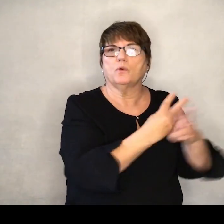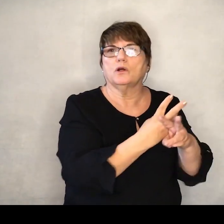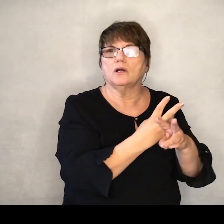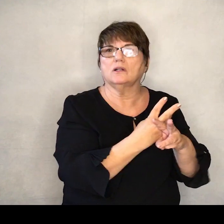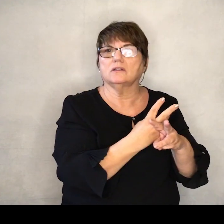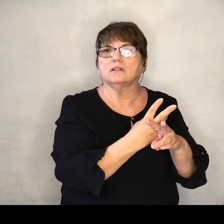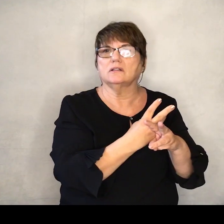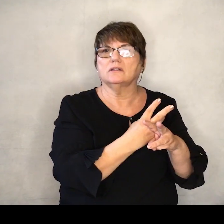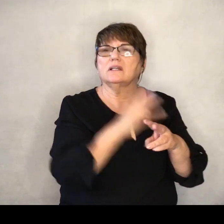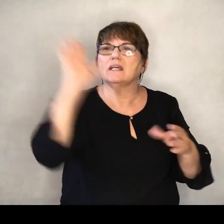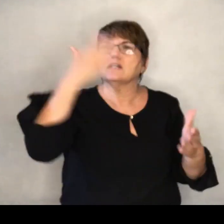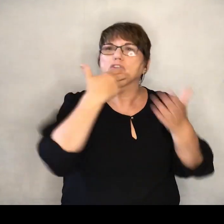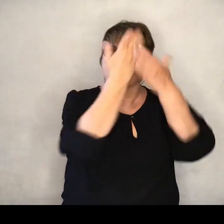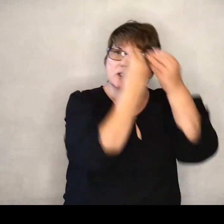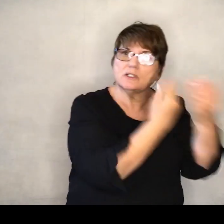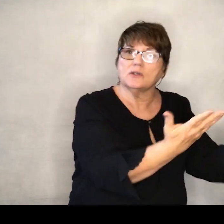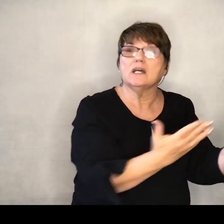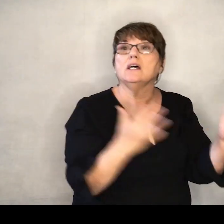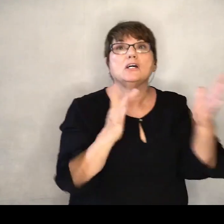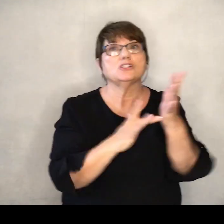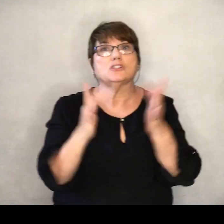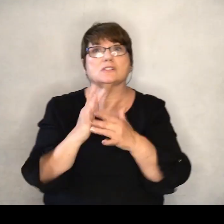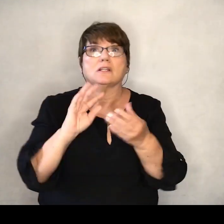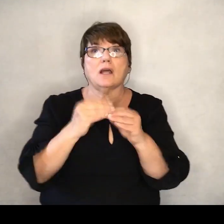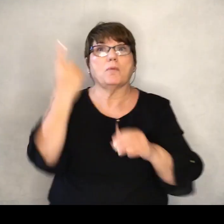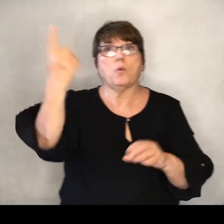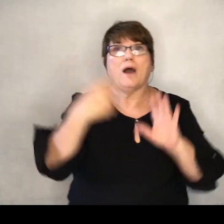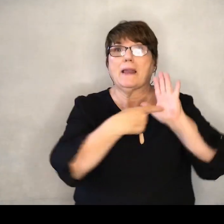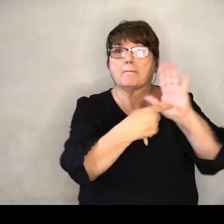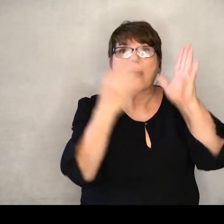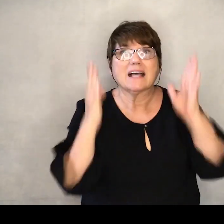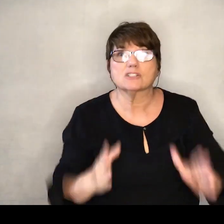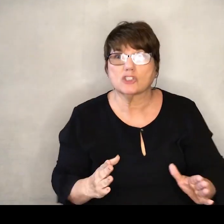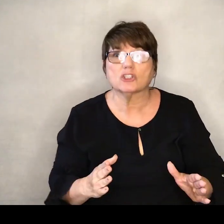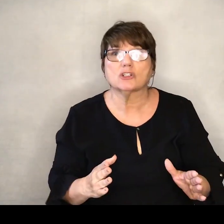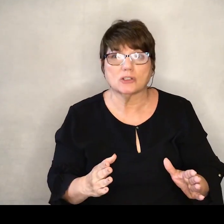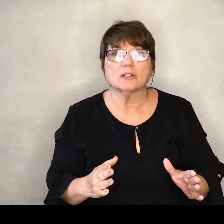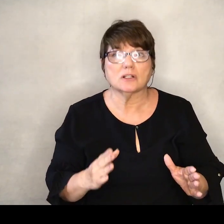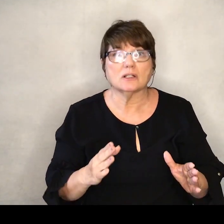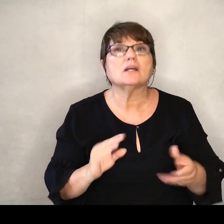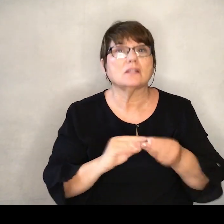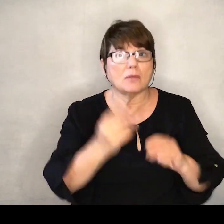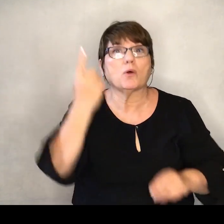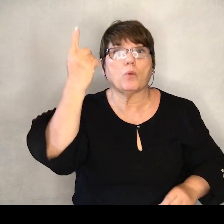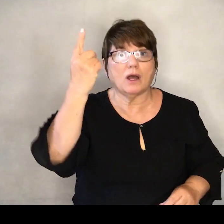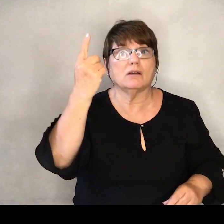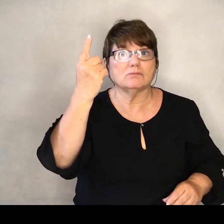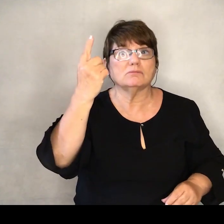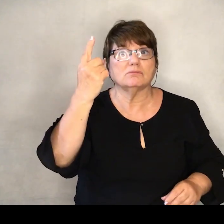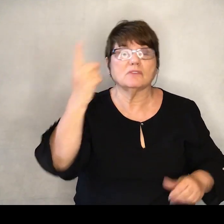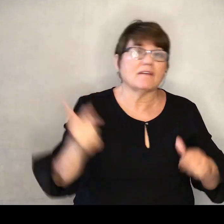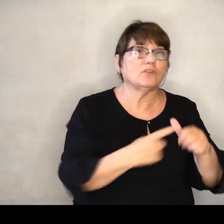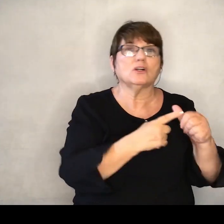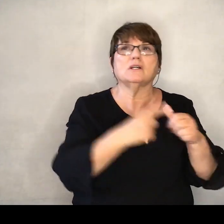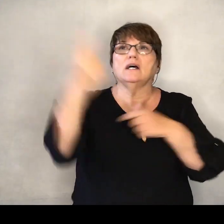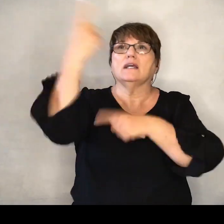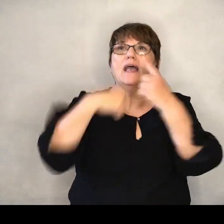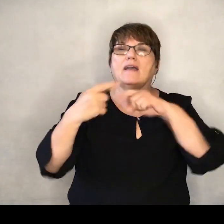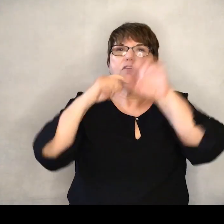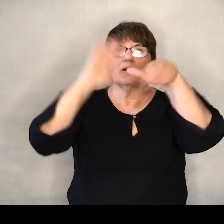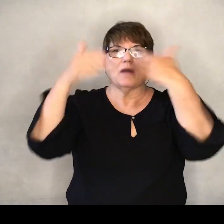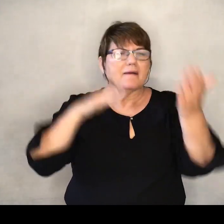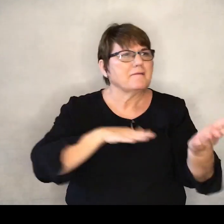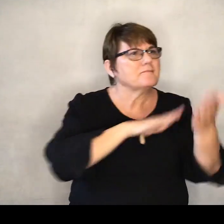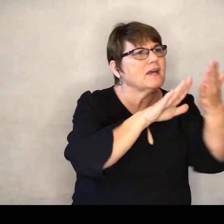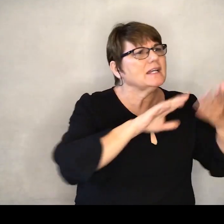Jesus was the number one ambassador. The original ambassador. He came down from heaven and faced